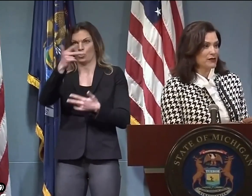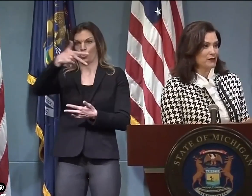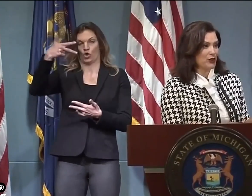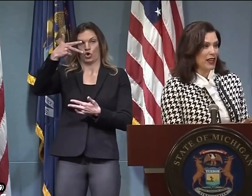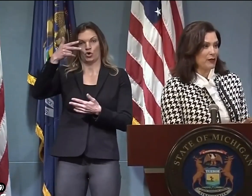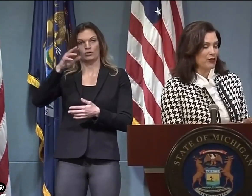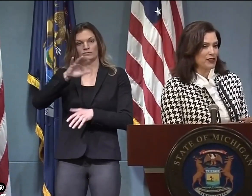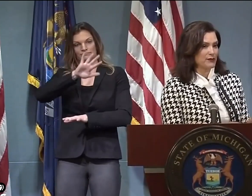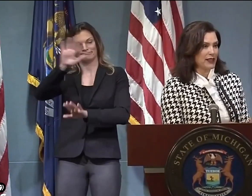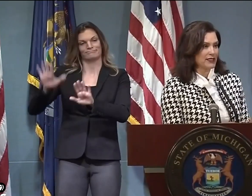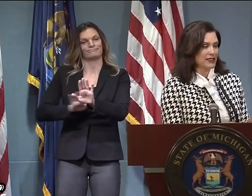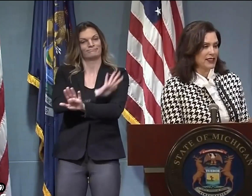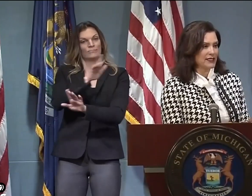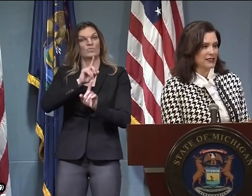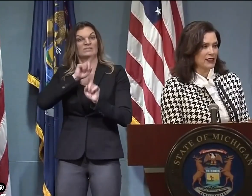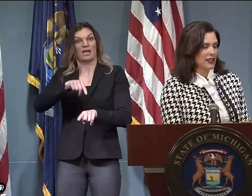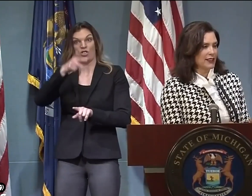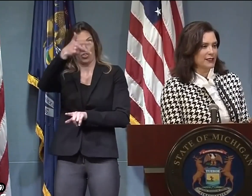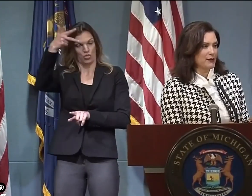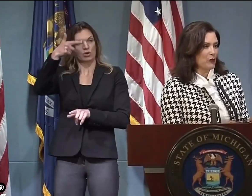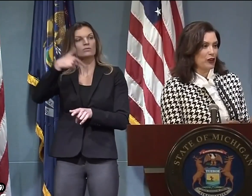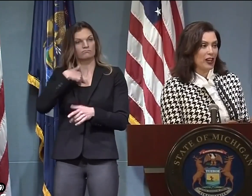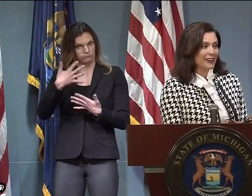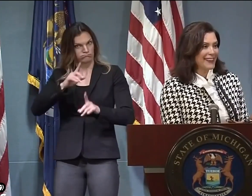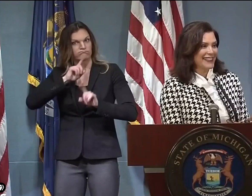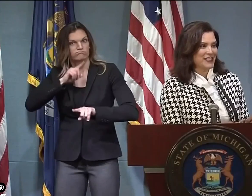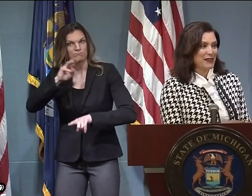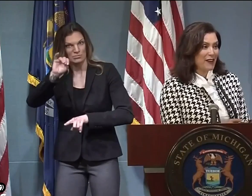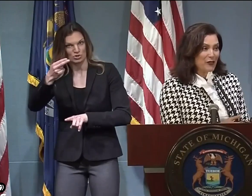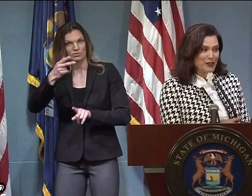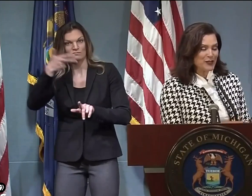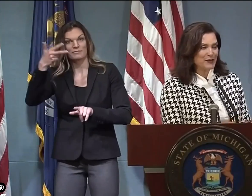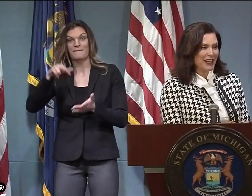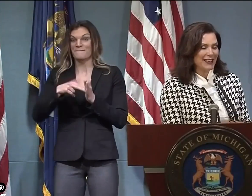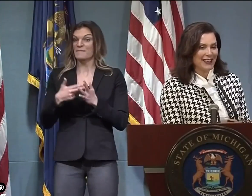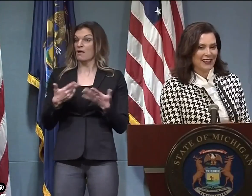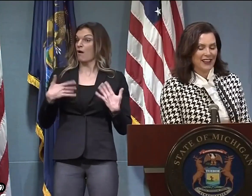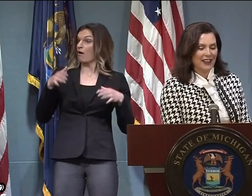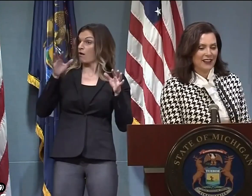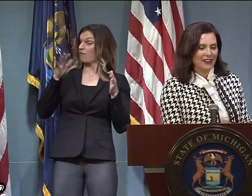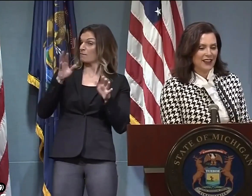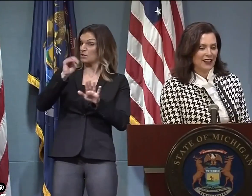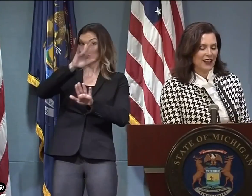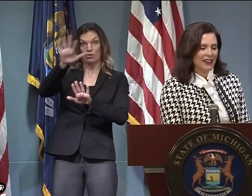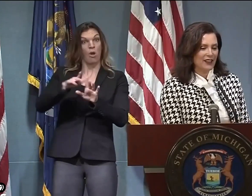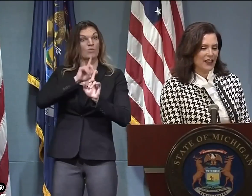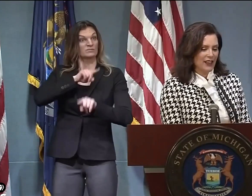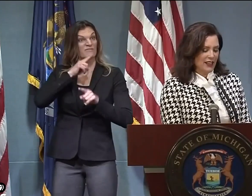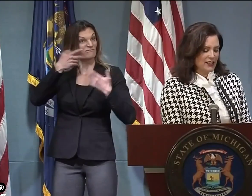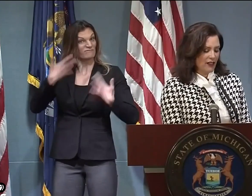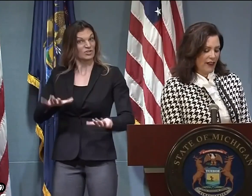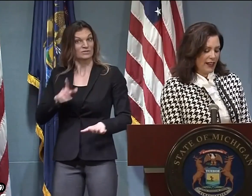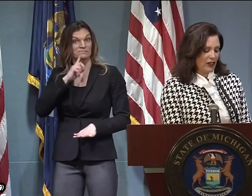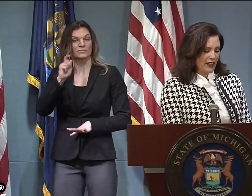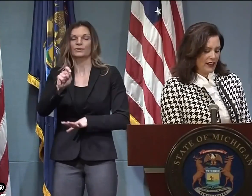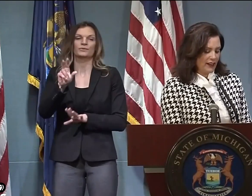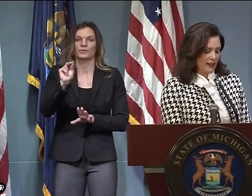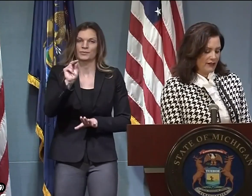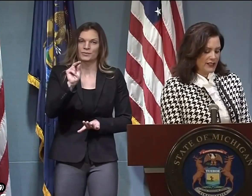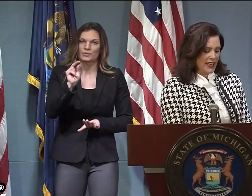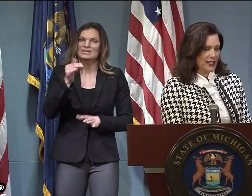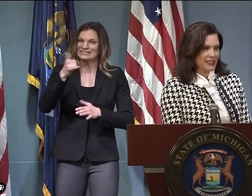was, I think, third best in the country when it comes to per capita response to the census. It doesn't mean we're done. It doesn't mean everyone's responded. And